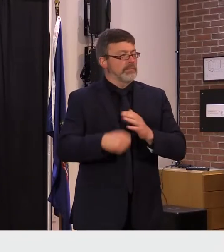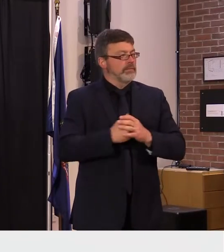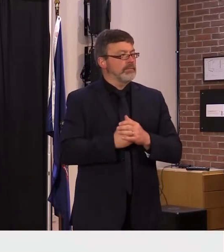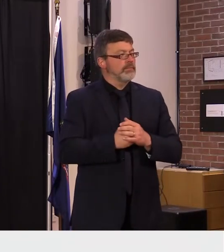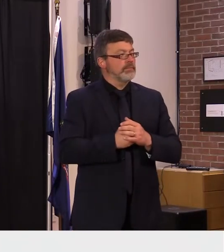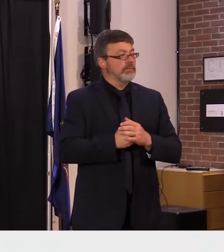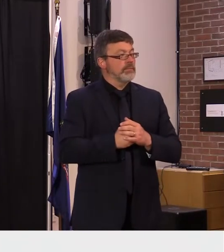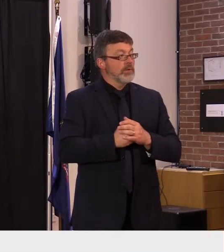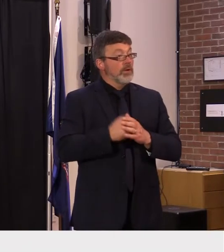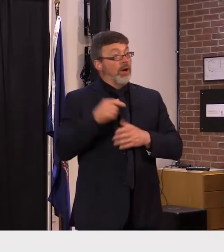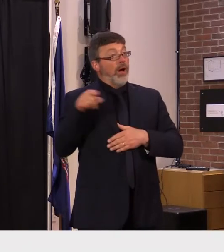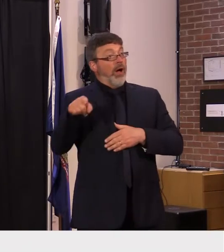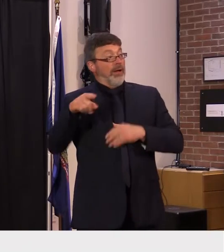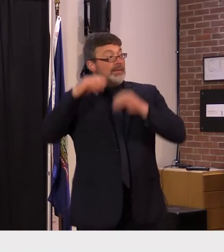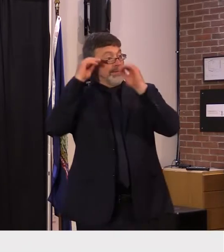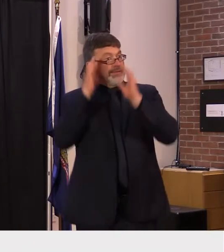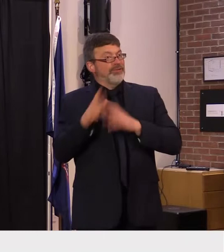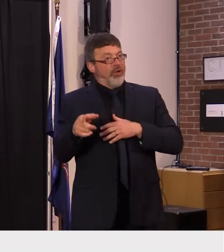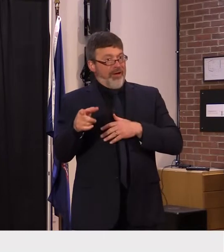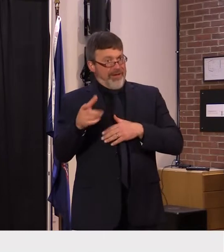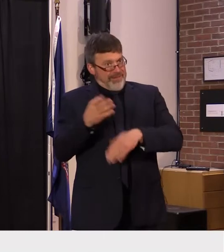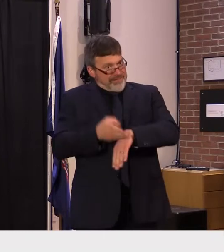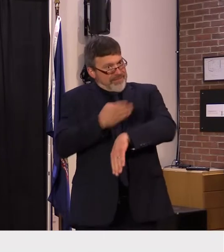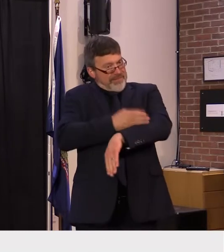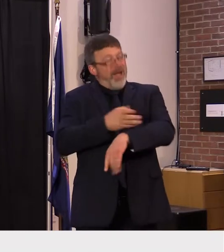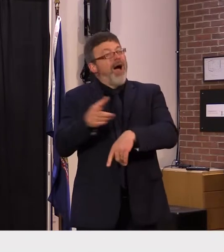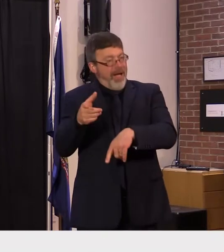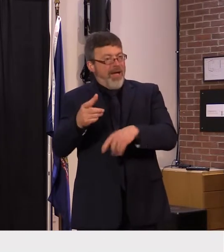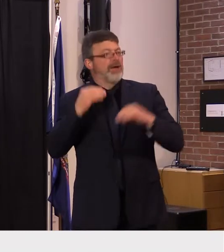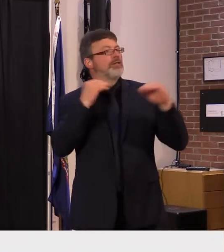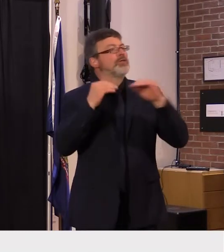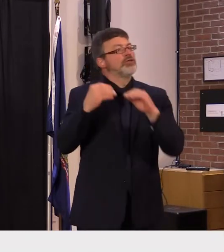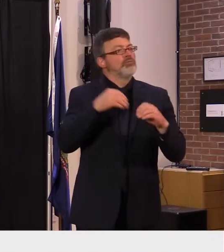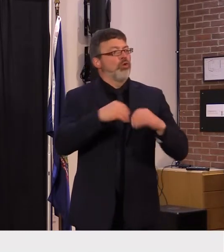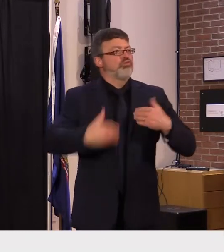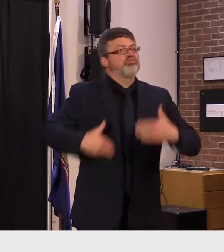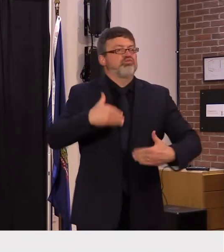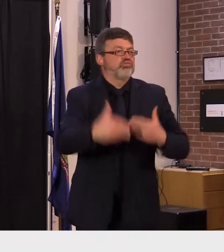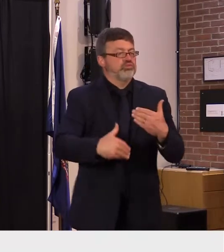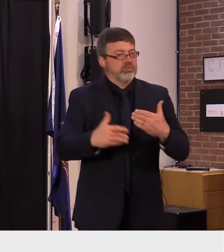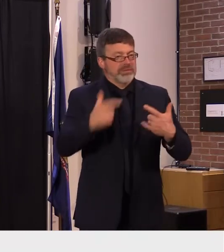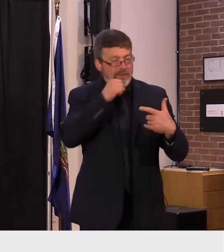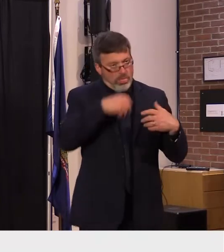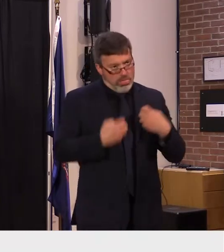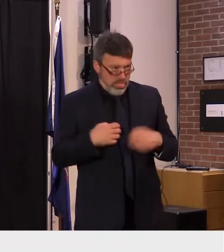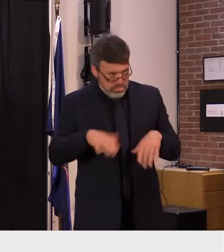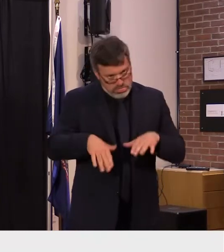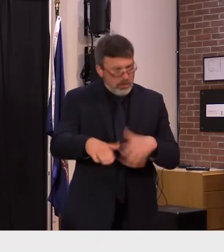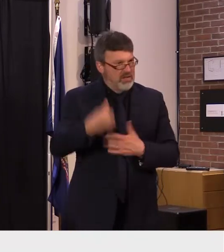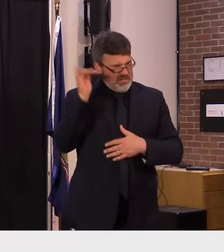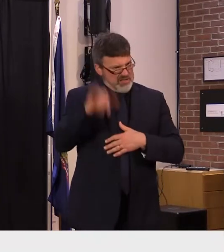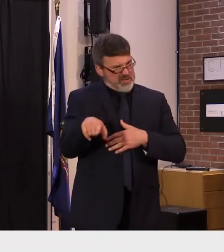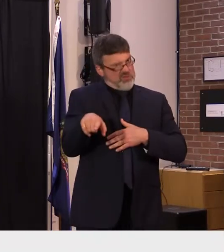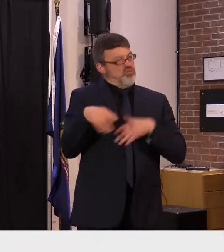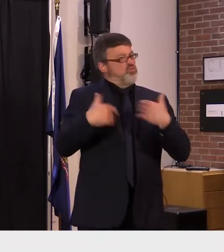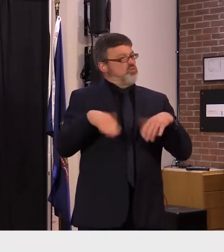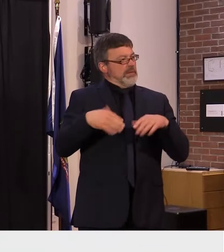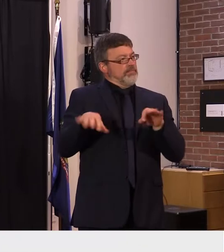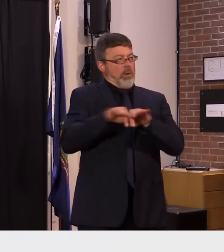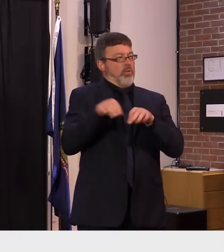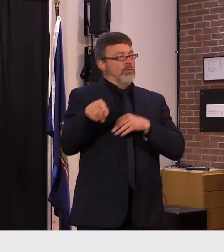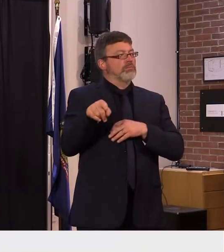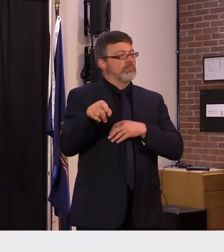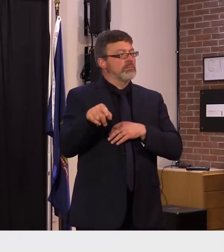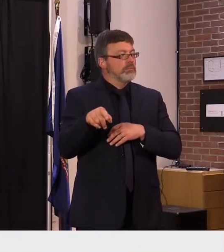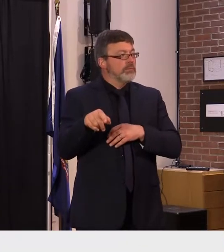to guide our recovery investments and to promote coordination between the state and local spending efforts we're establishing metrics to monitor the work in this